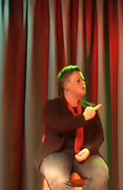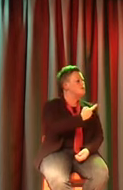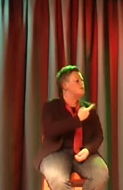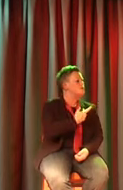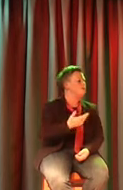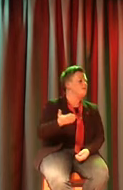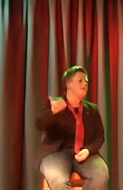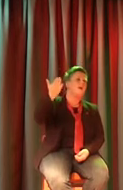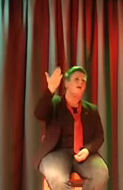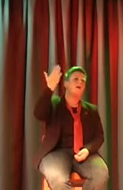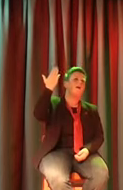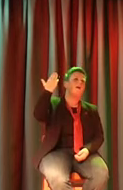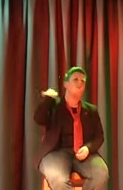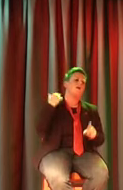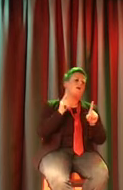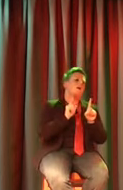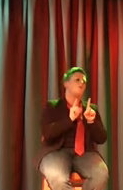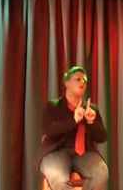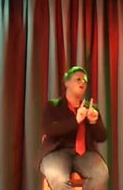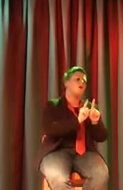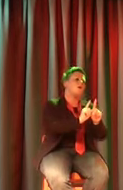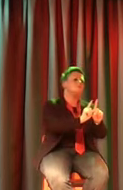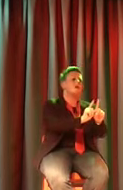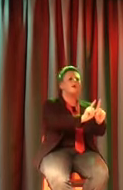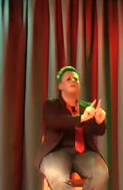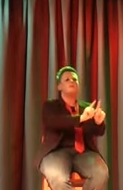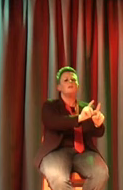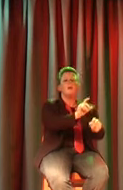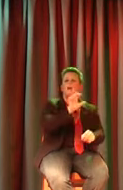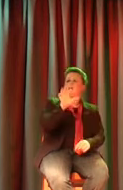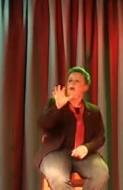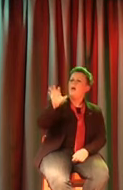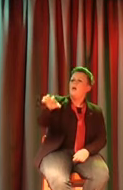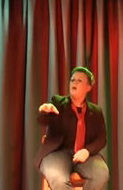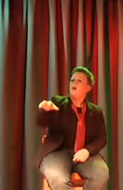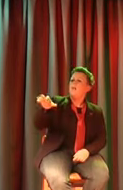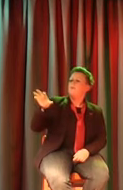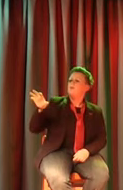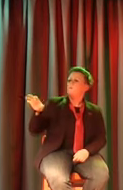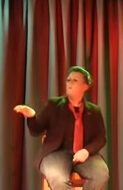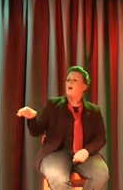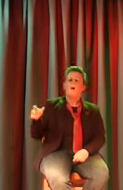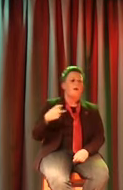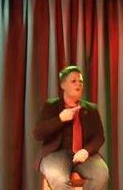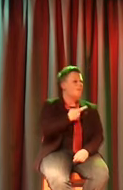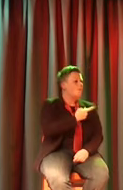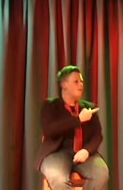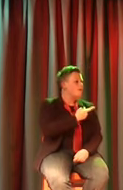ever walked in, everywhere we